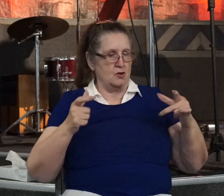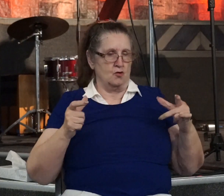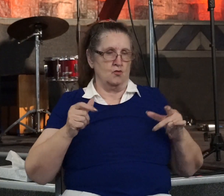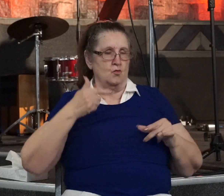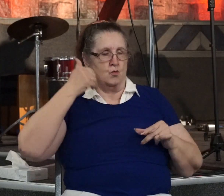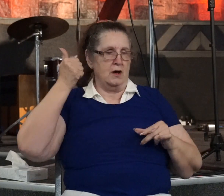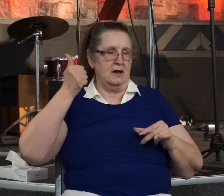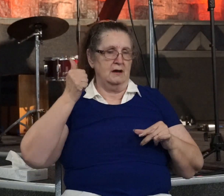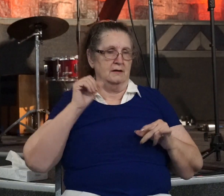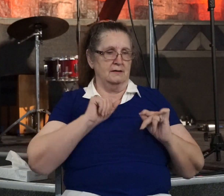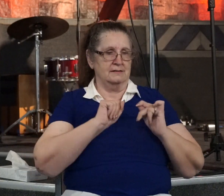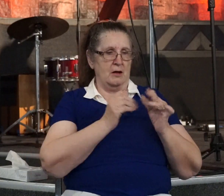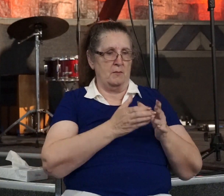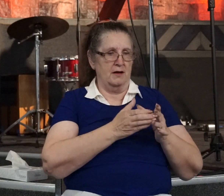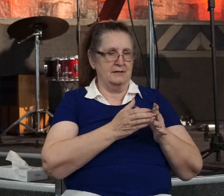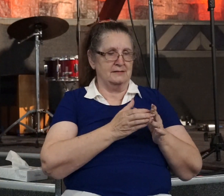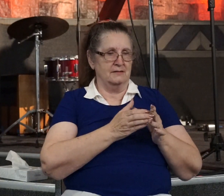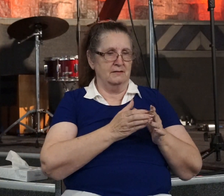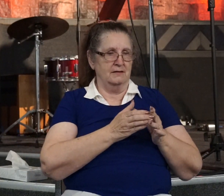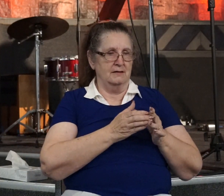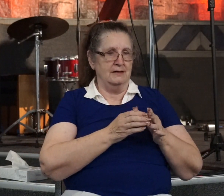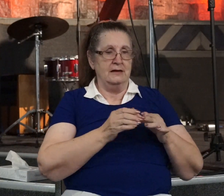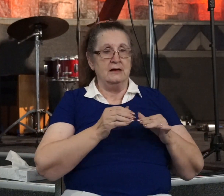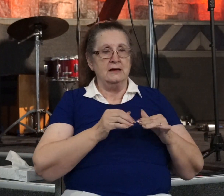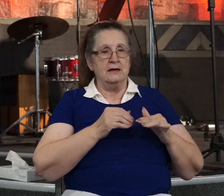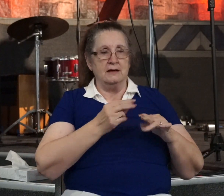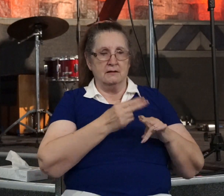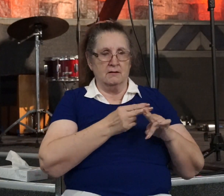he referred to himself as the least but he was the greatest